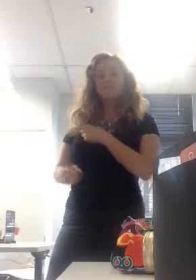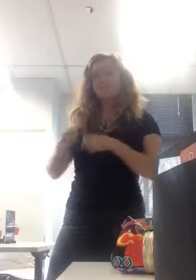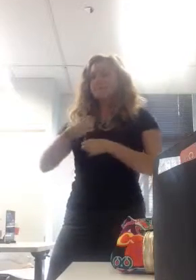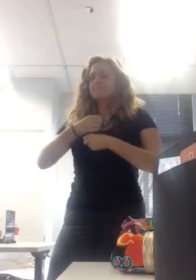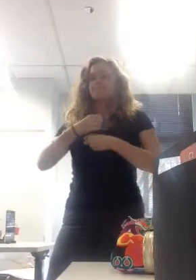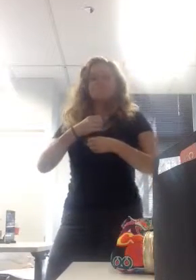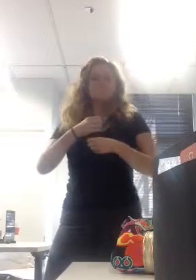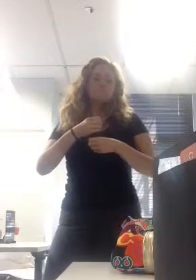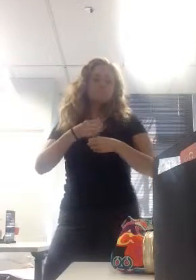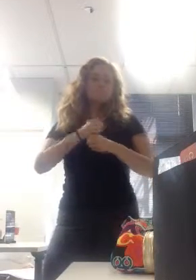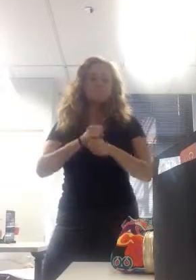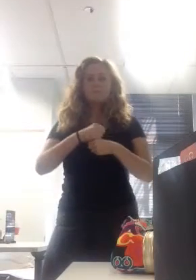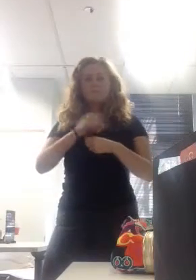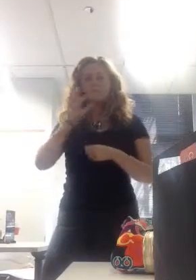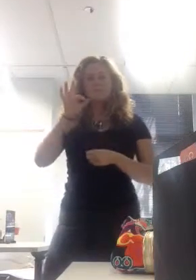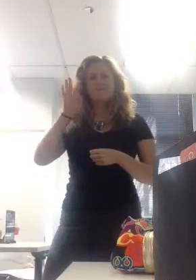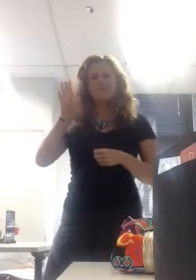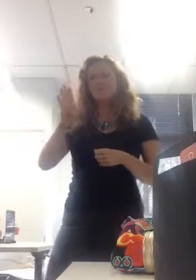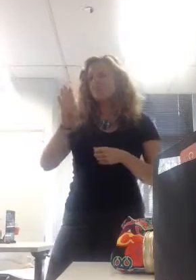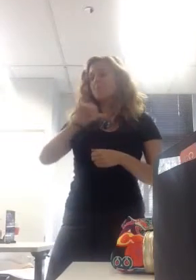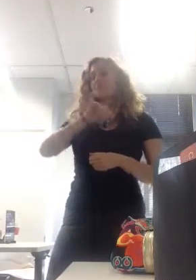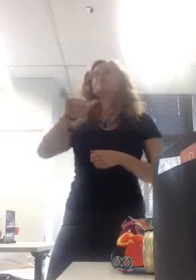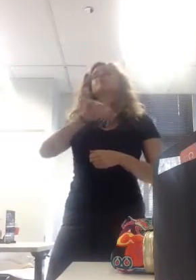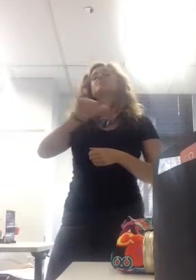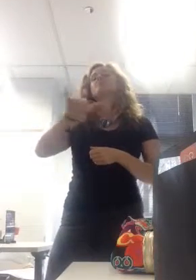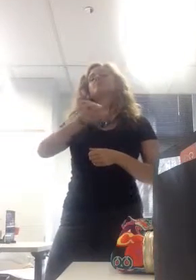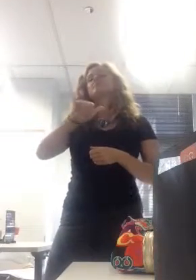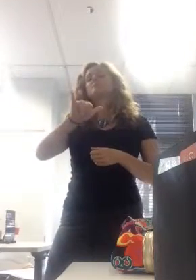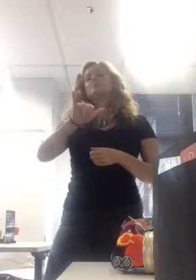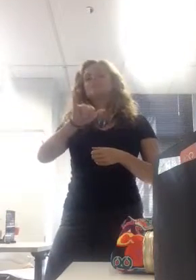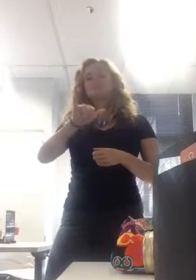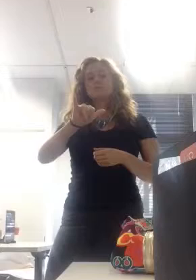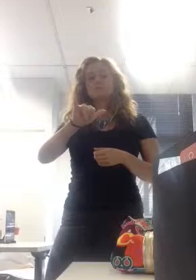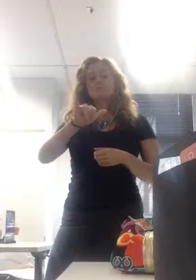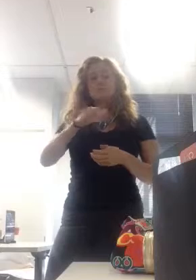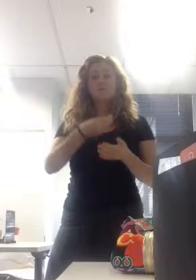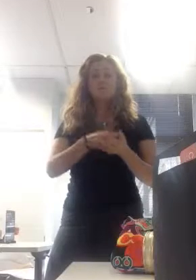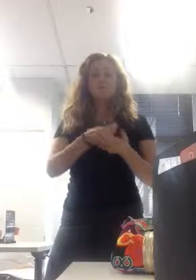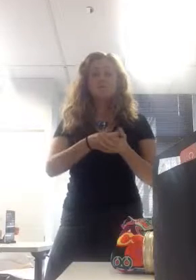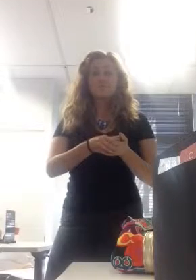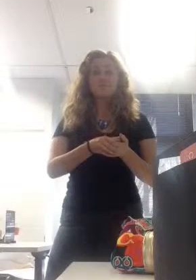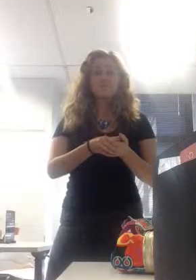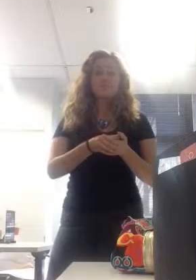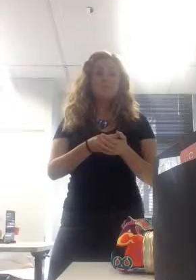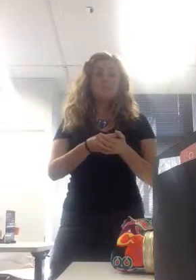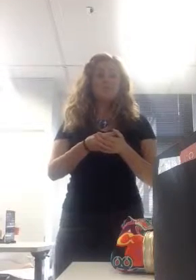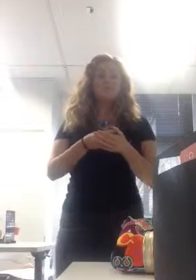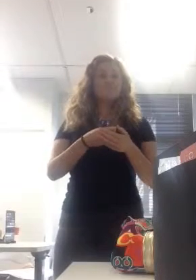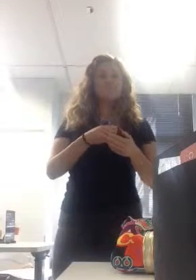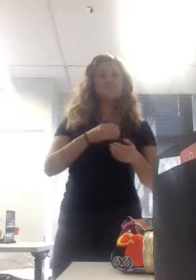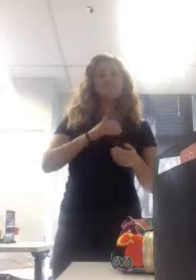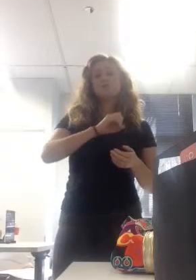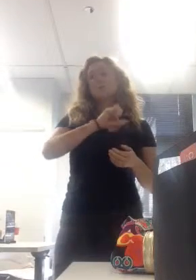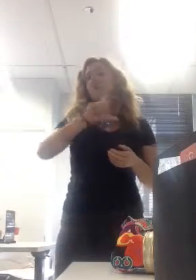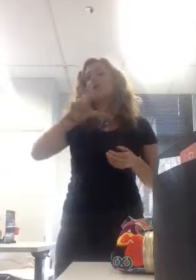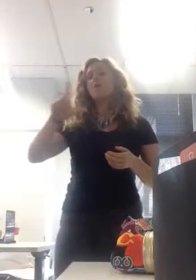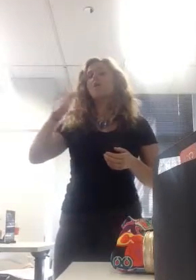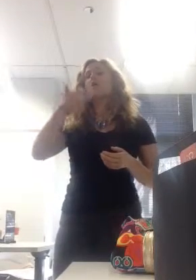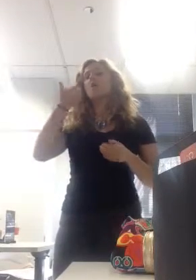maybe but maybe not okay here's what I want to do now on